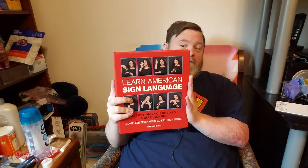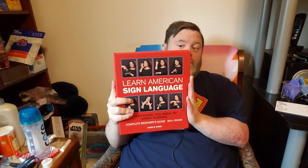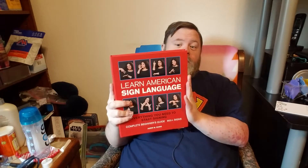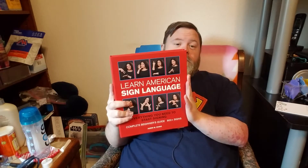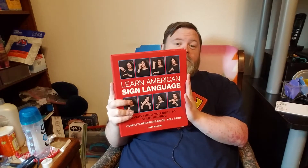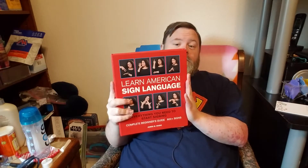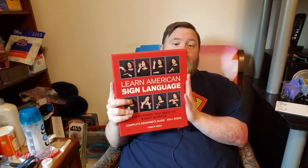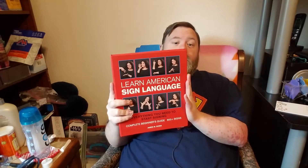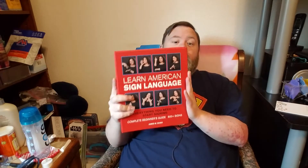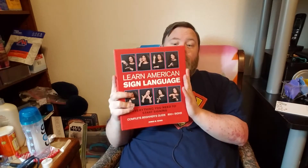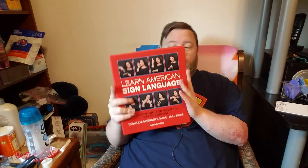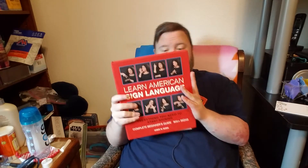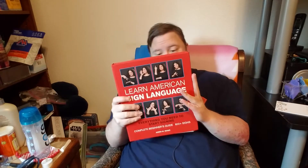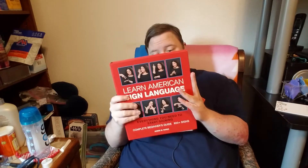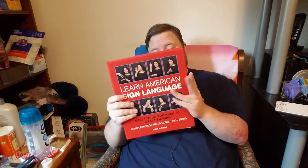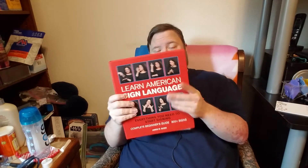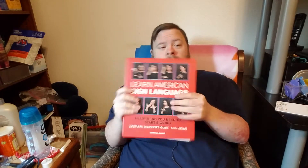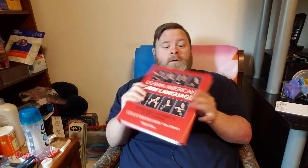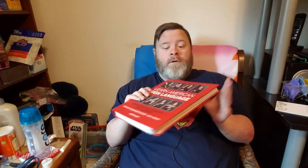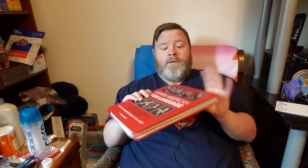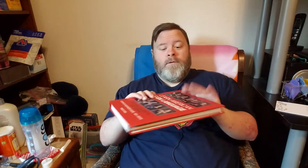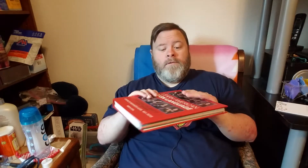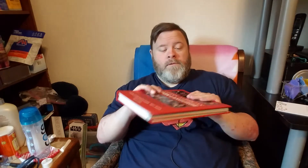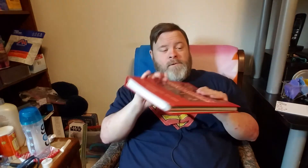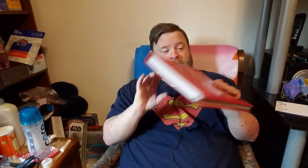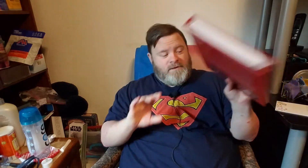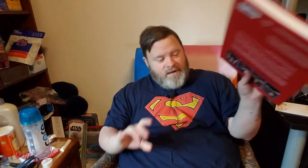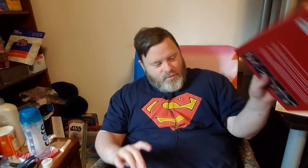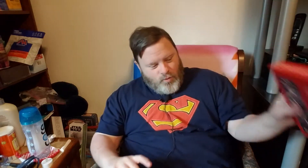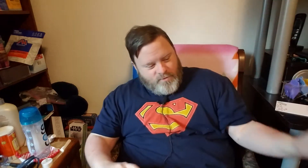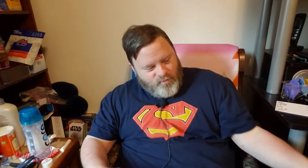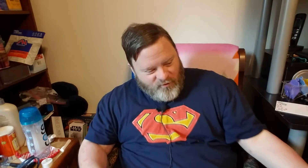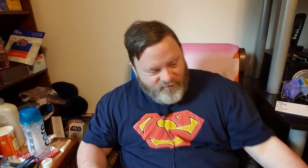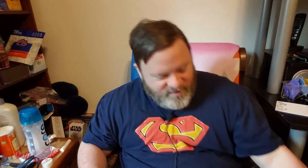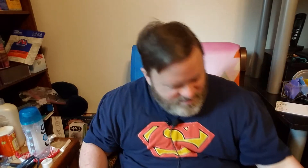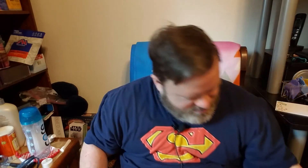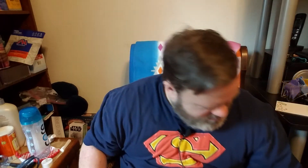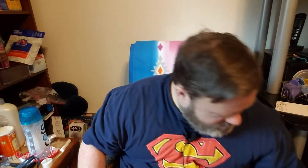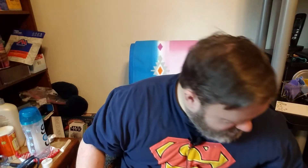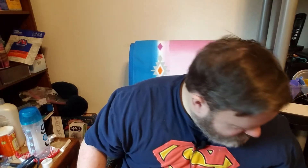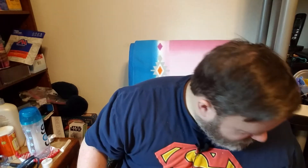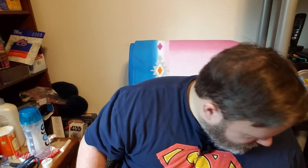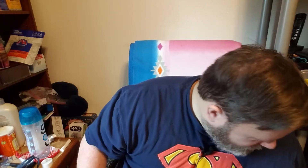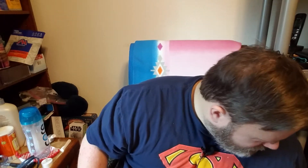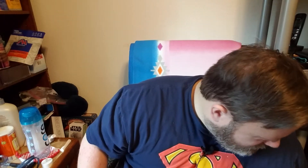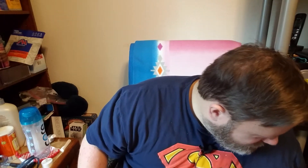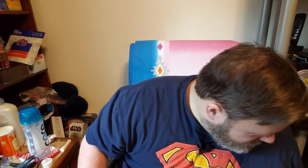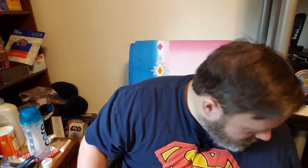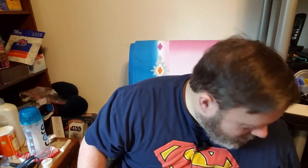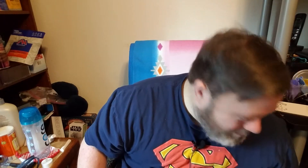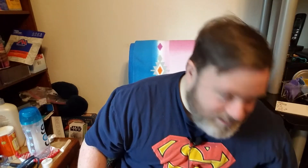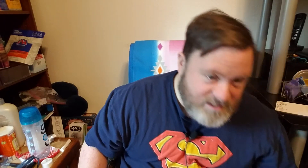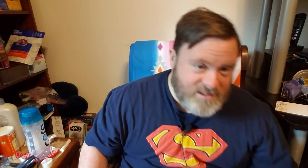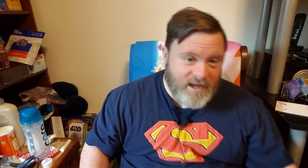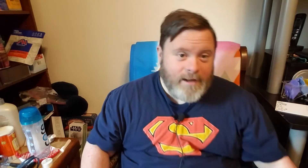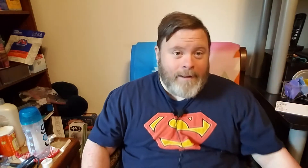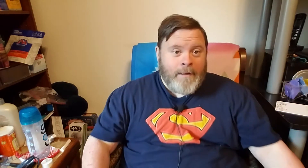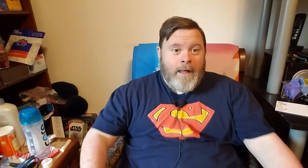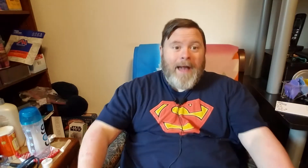book we got the word birthday in it is because I like to say happy